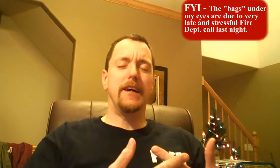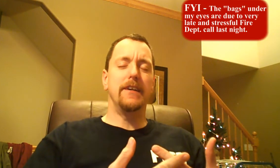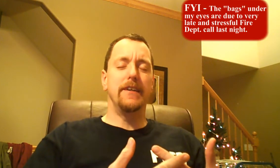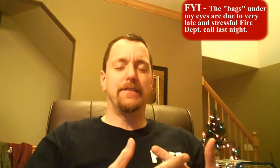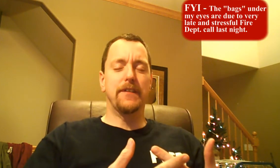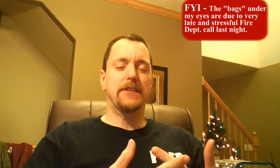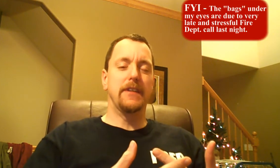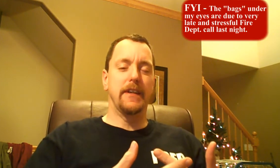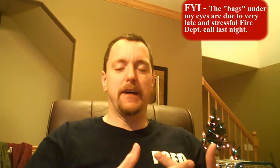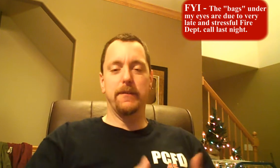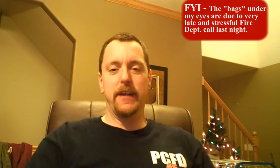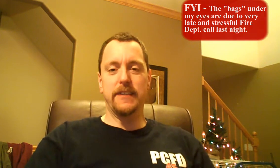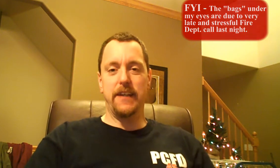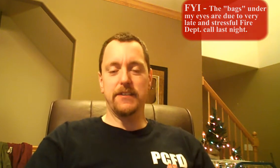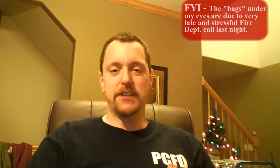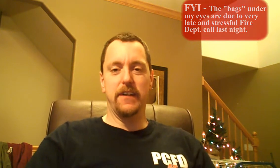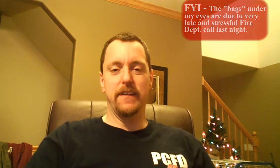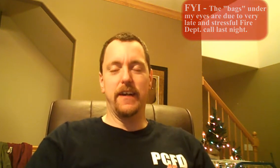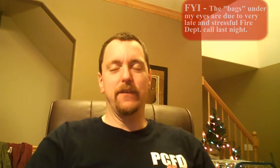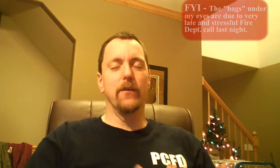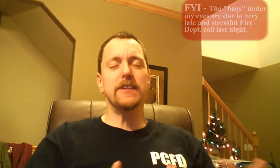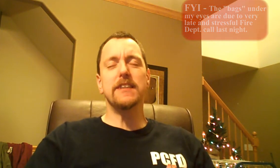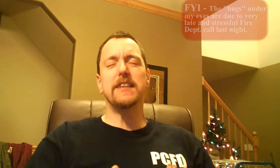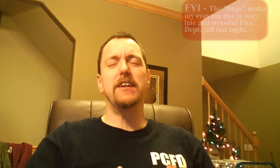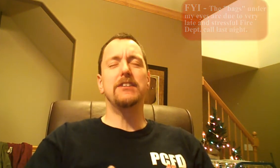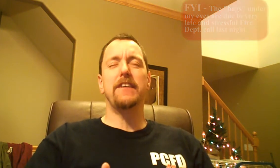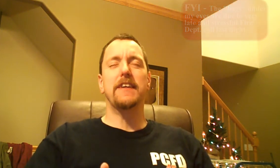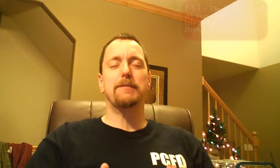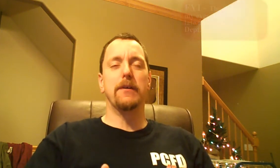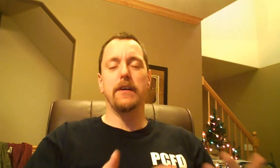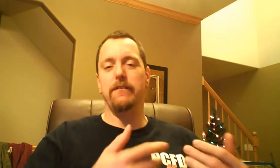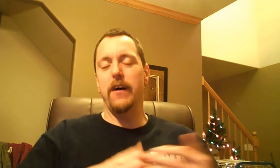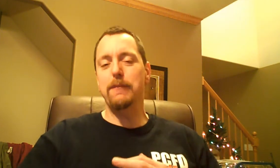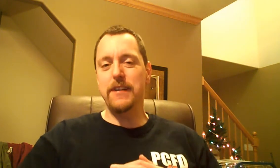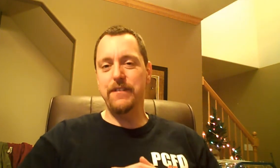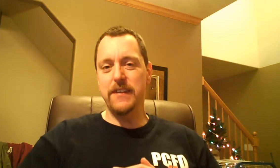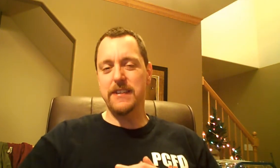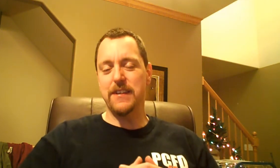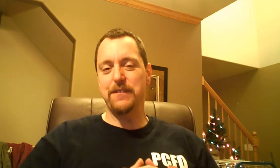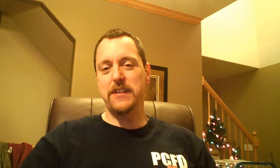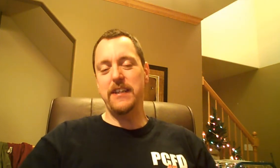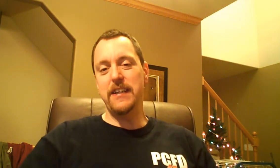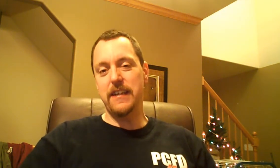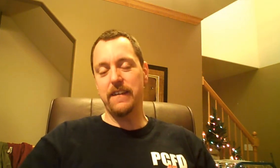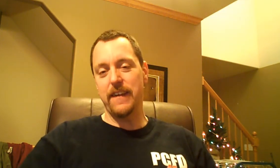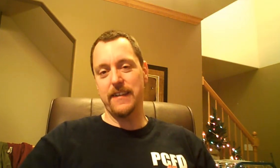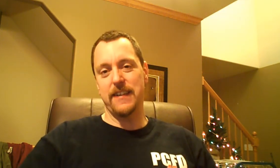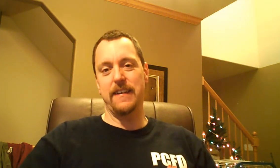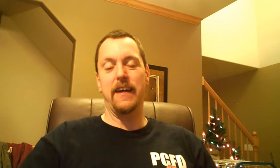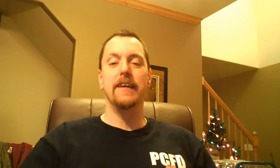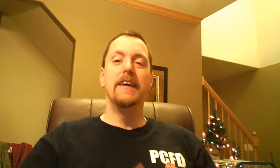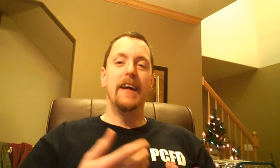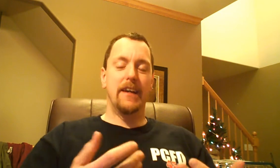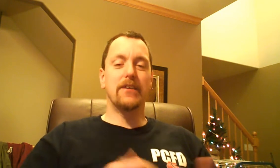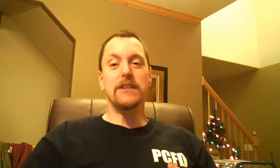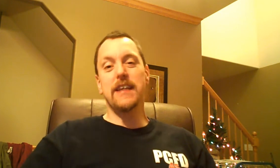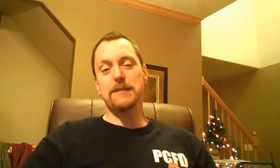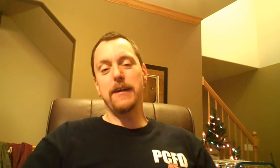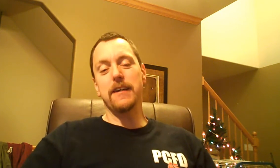tired in the first couple of days after starting the diet? Where's this energy they spoke of? Why am I feeling so fatigued? And things like that. And of course, that's my